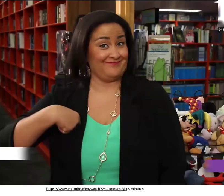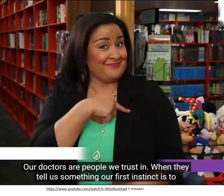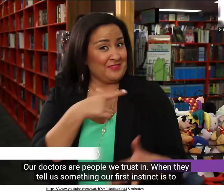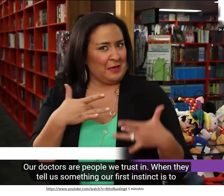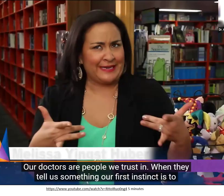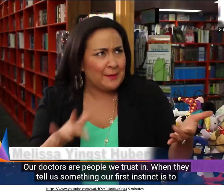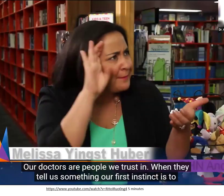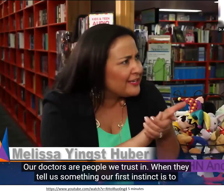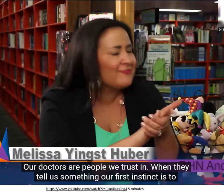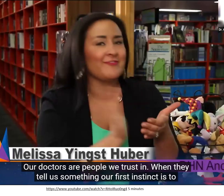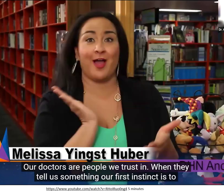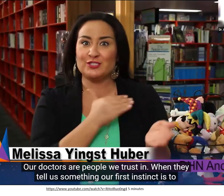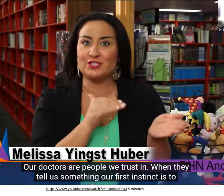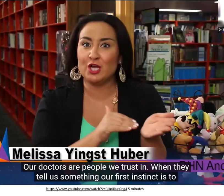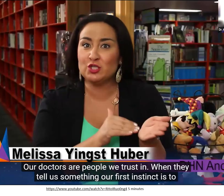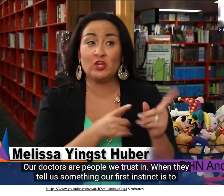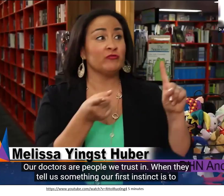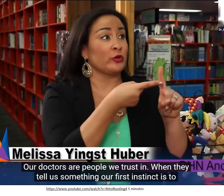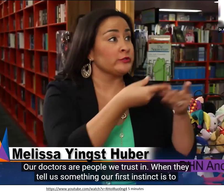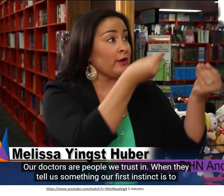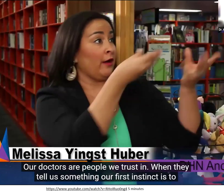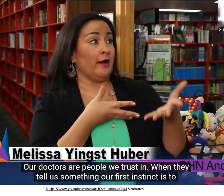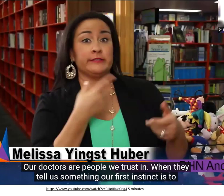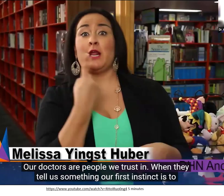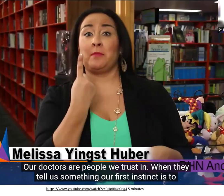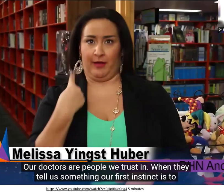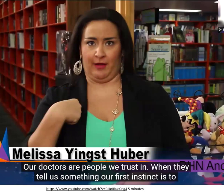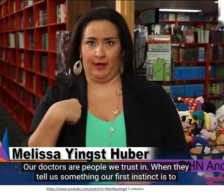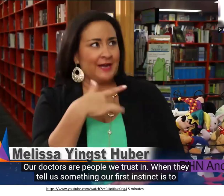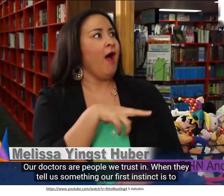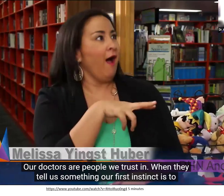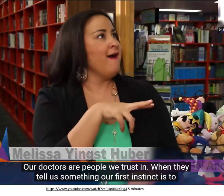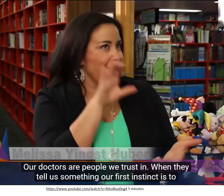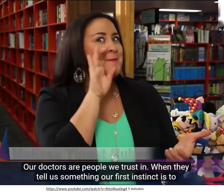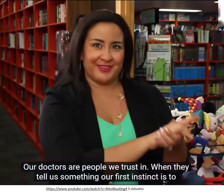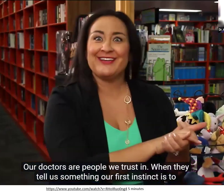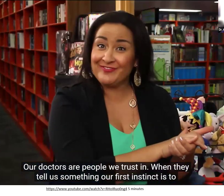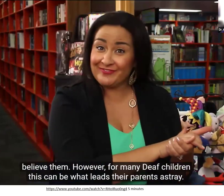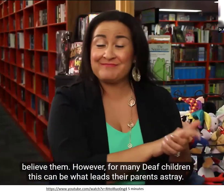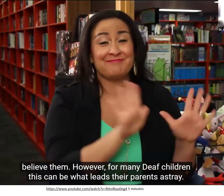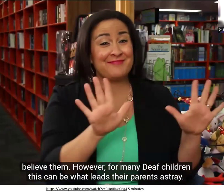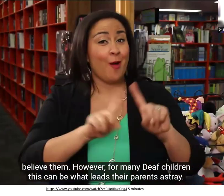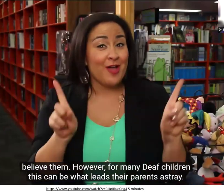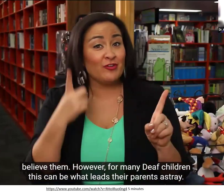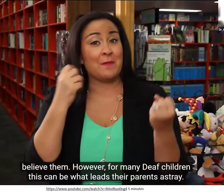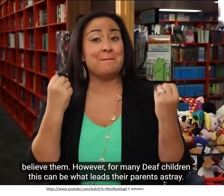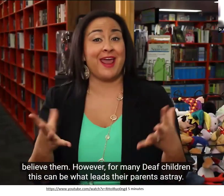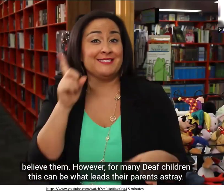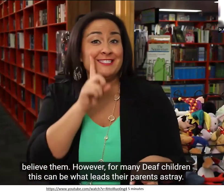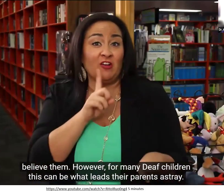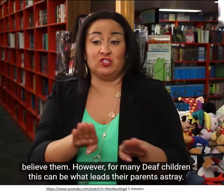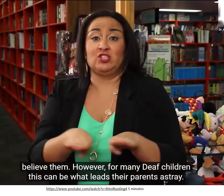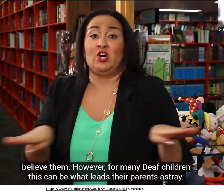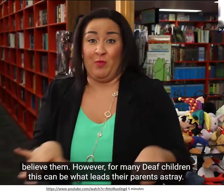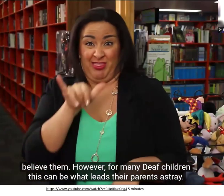Our doctors are people that we trusted. and when they tell us something, our first instinct is to believe them. However,